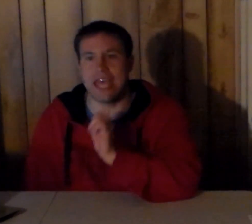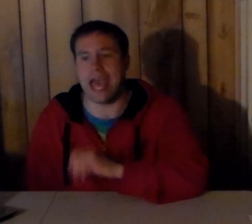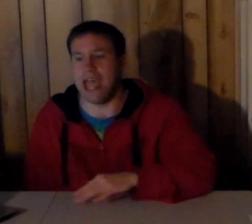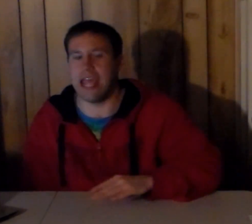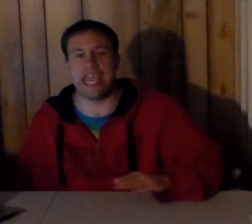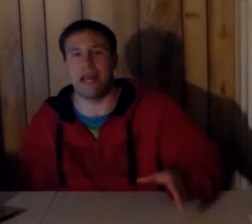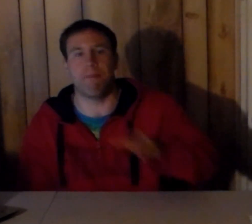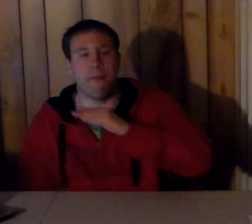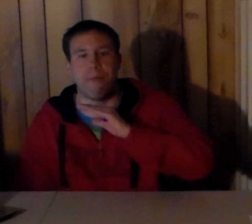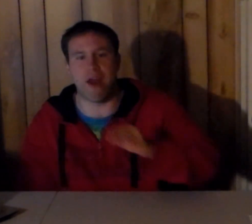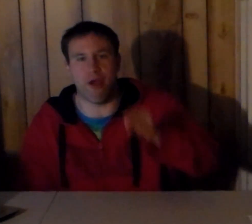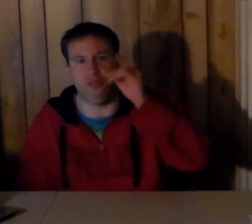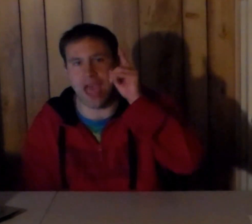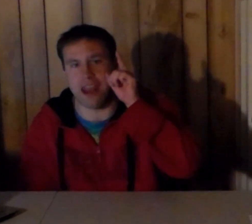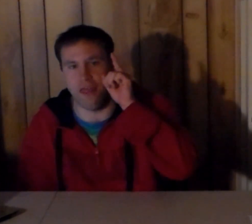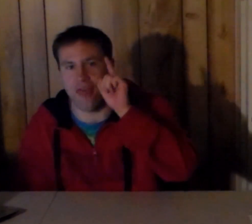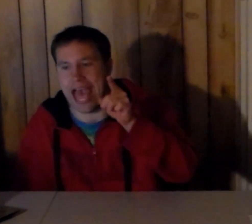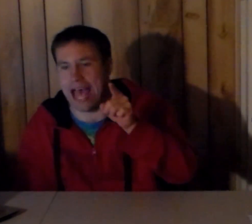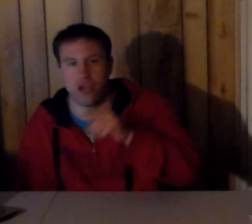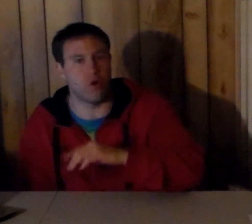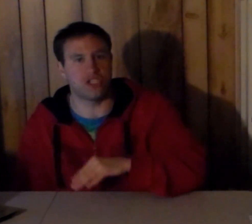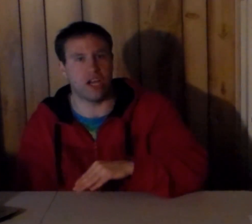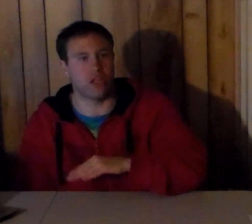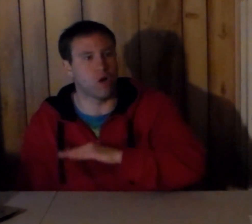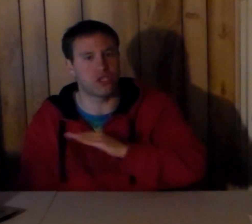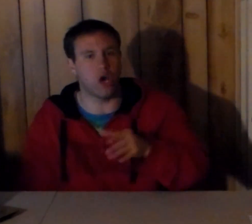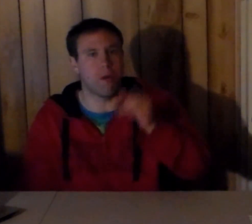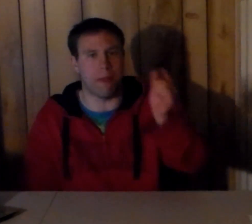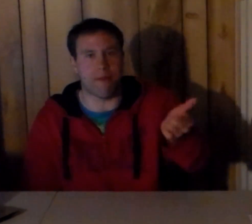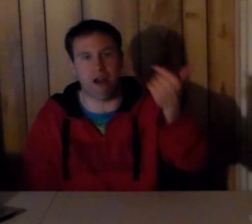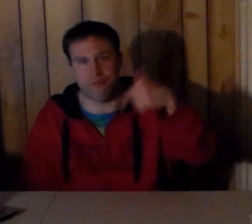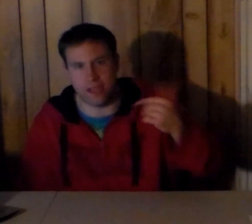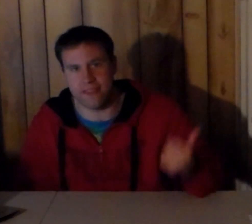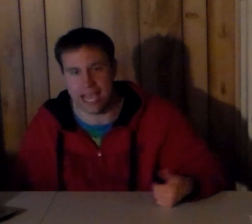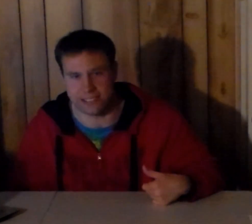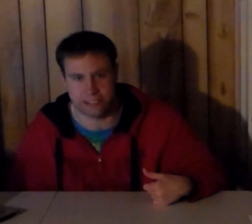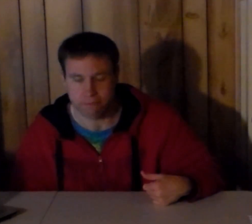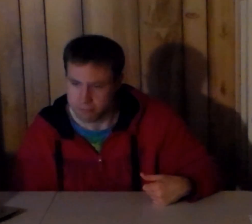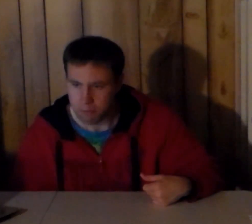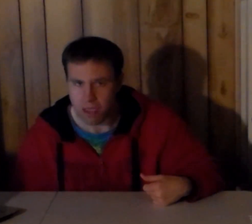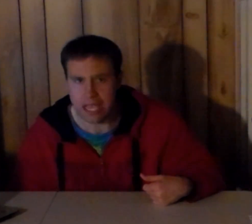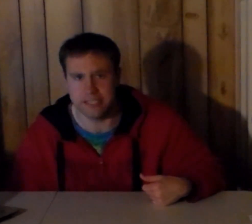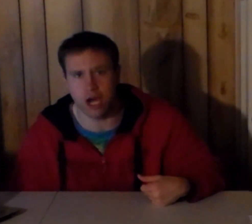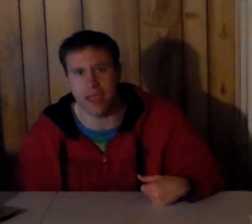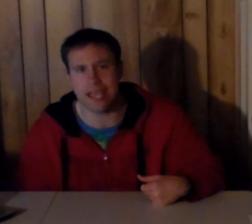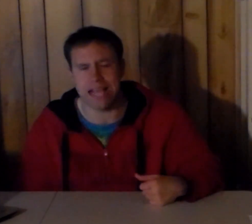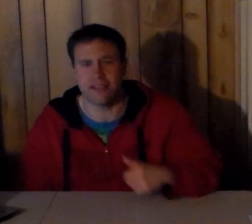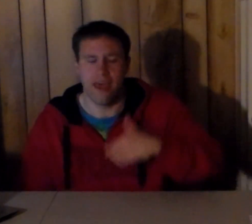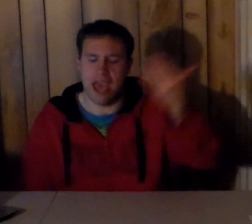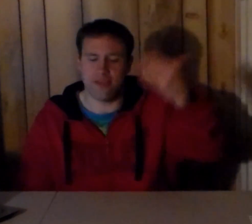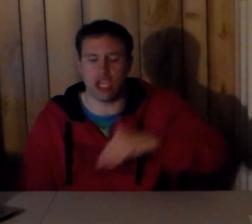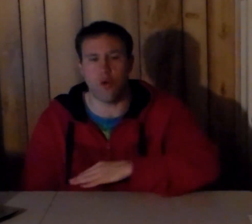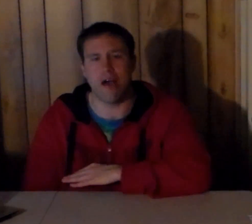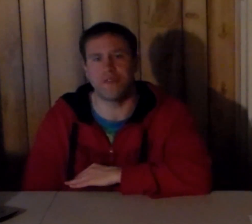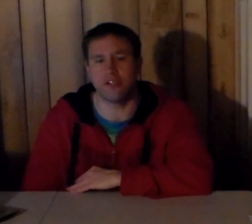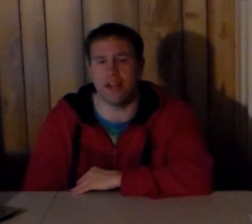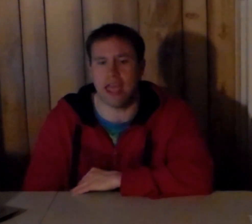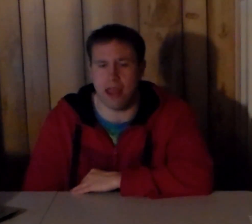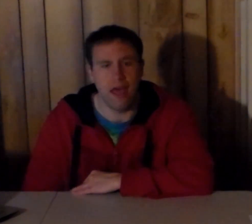will get and ain't gonna be better than that no shit no show would be better than this until then guys hey thank you all for tuning in